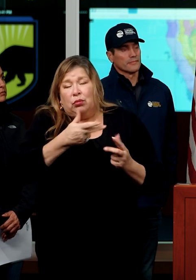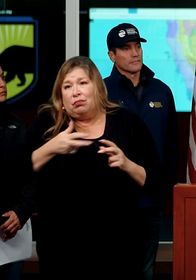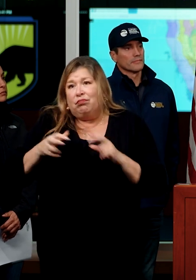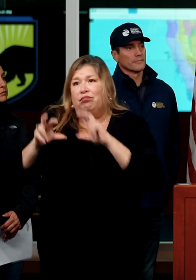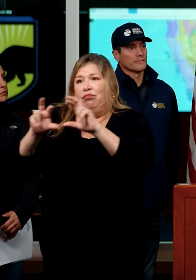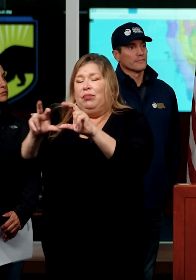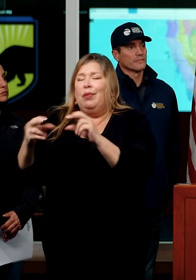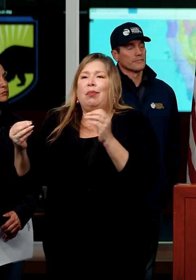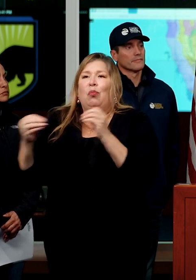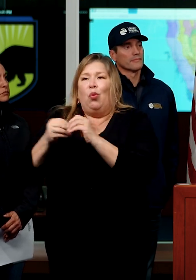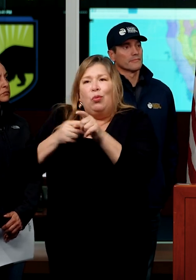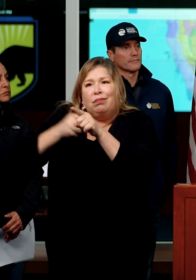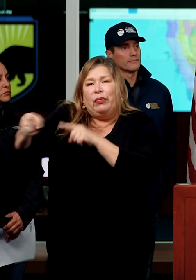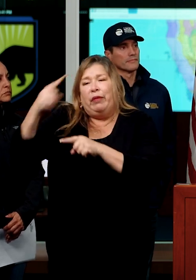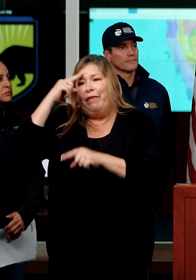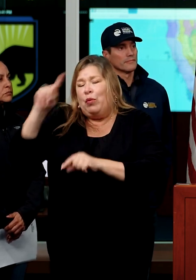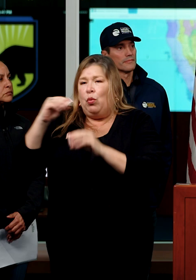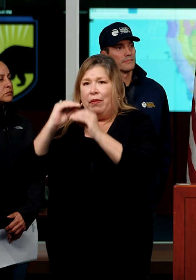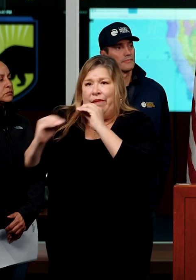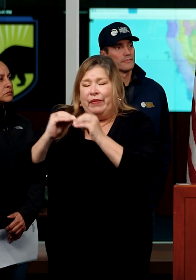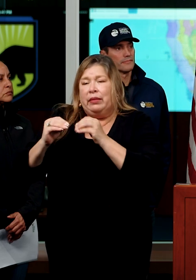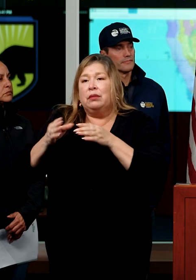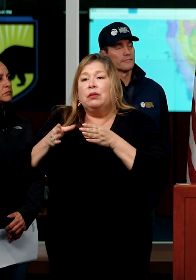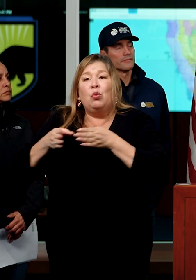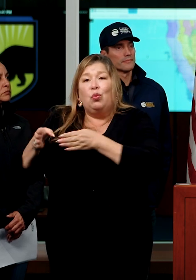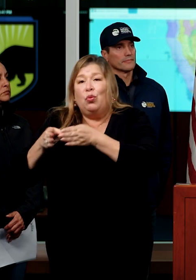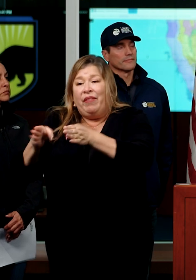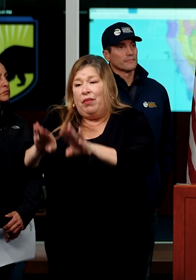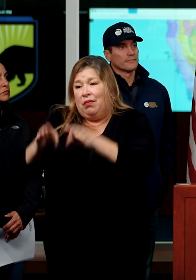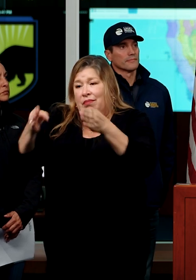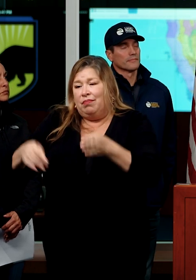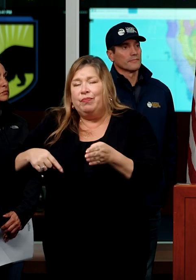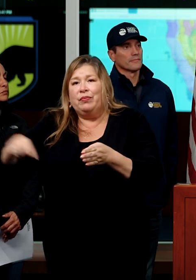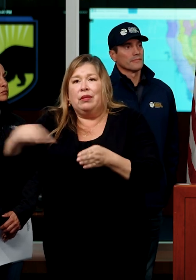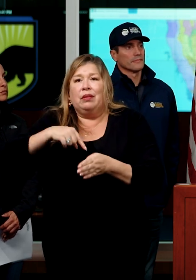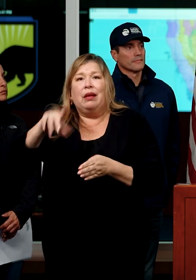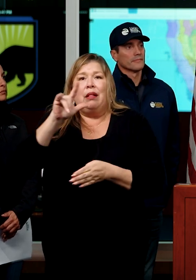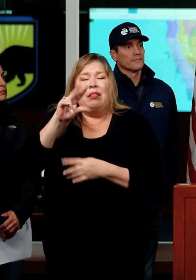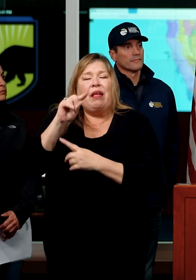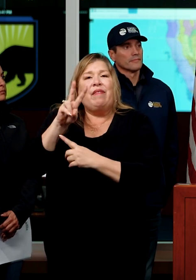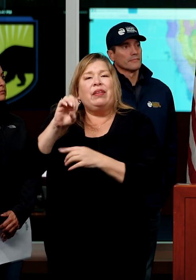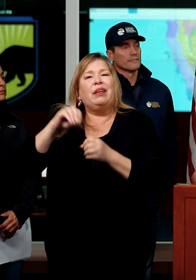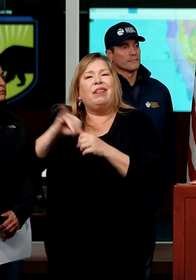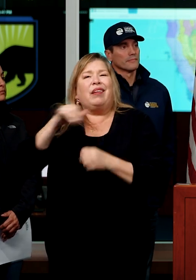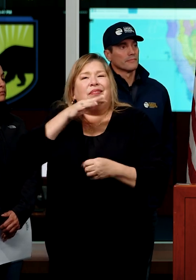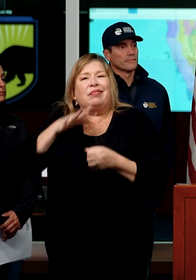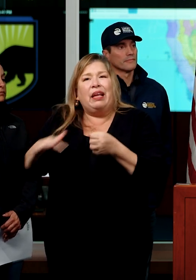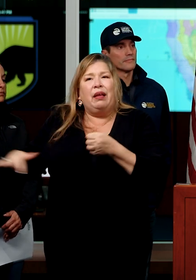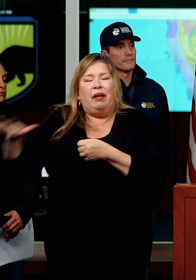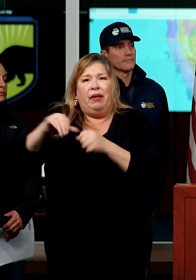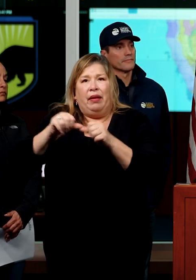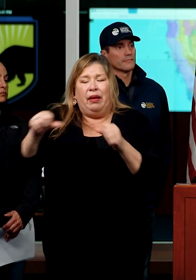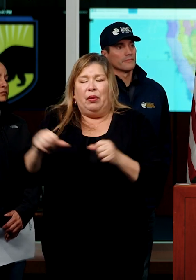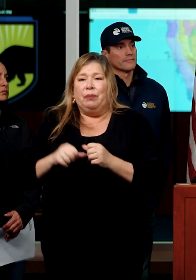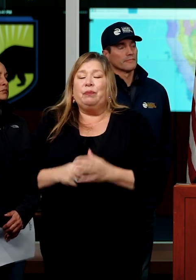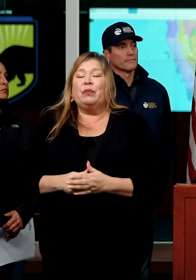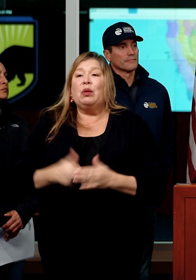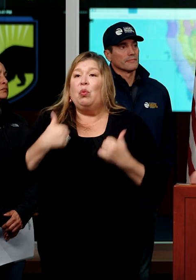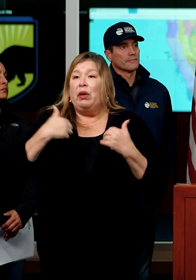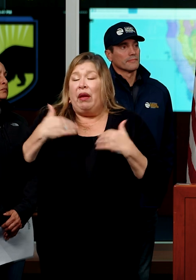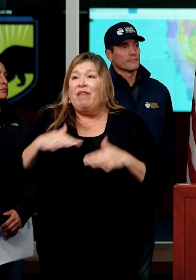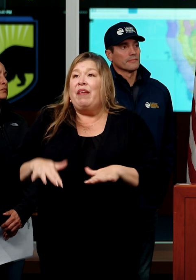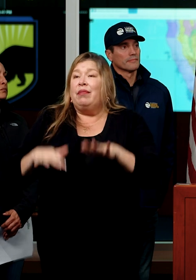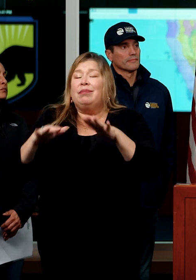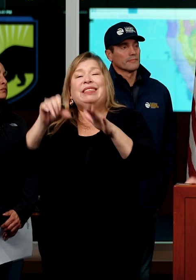specific for levees and urban, um, flood protection. We have a flood plan in this state. We have a central valley flood